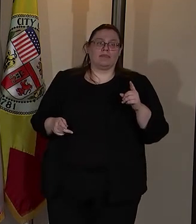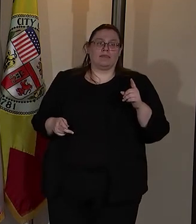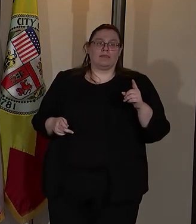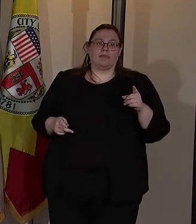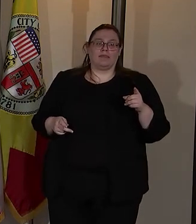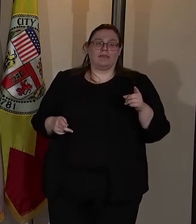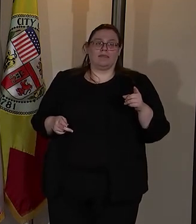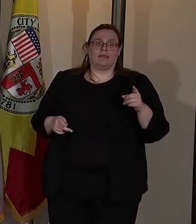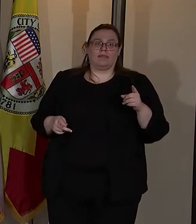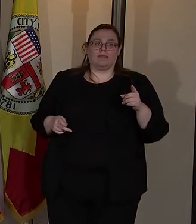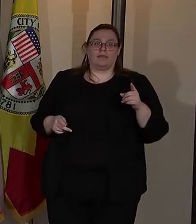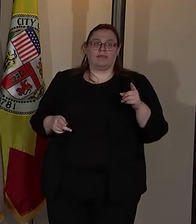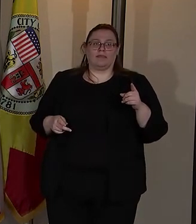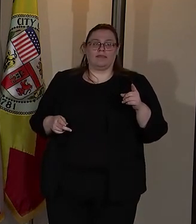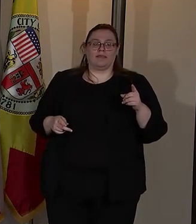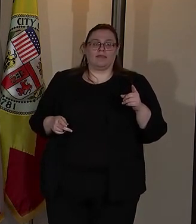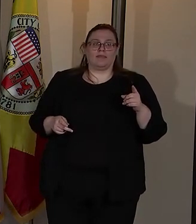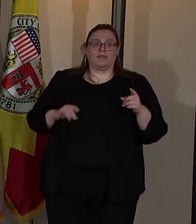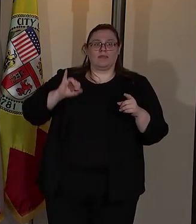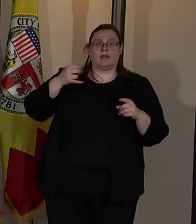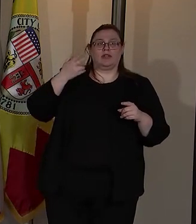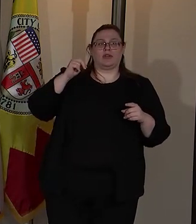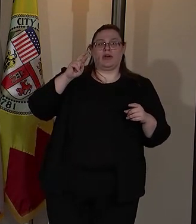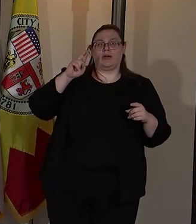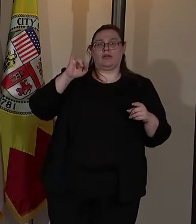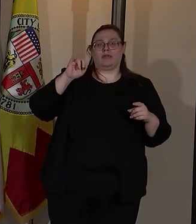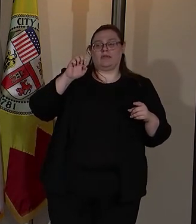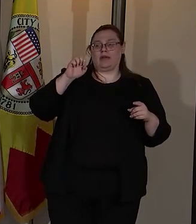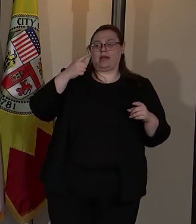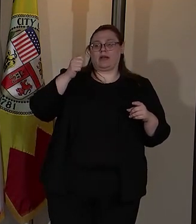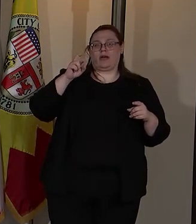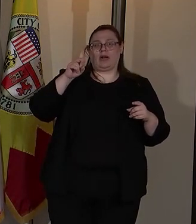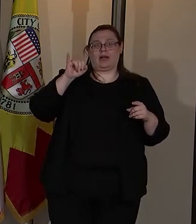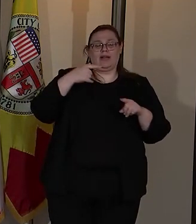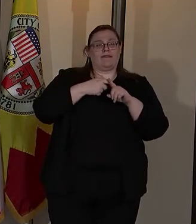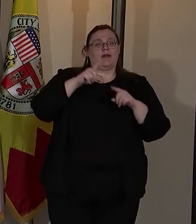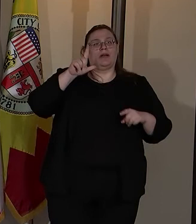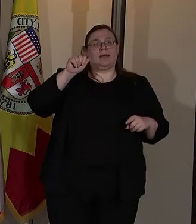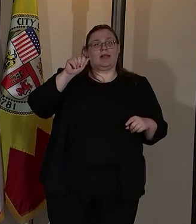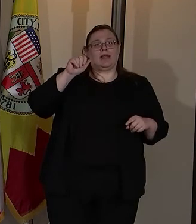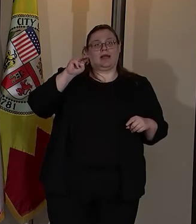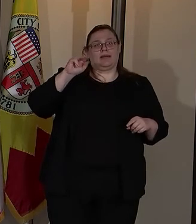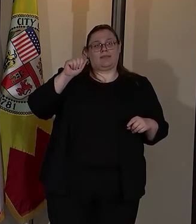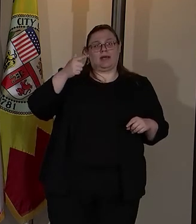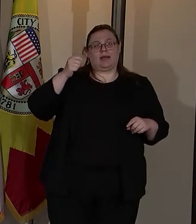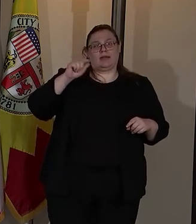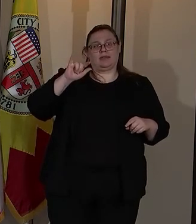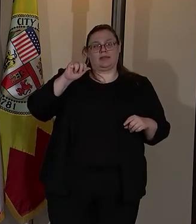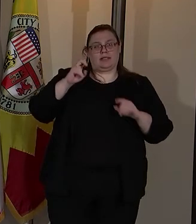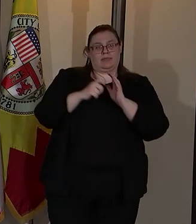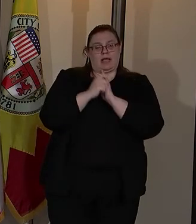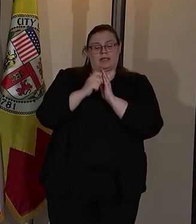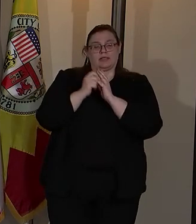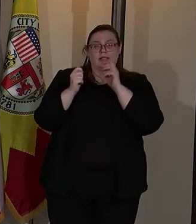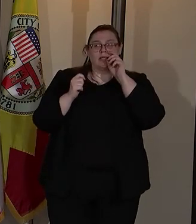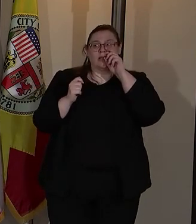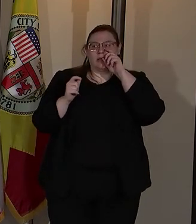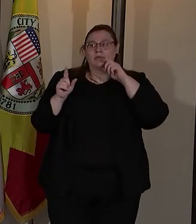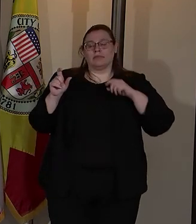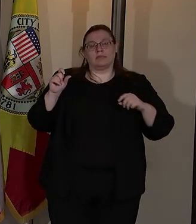So, John Rigardi from LA Magazine. He wants to know